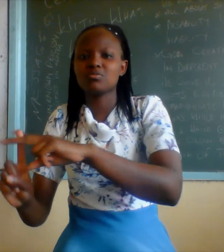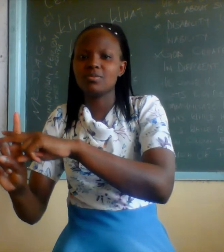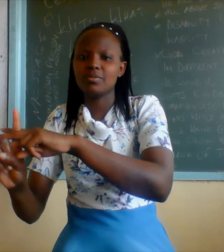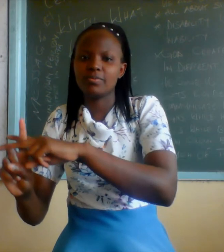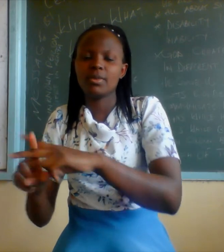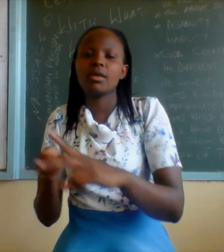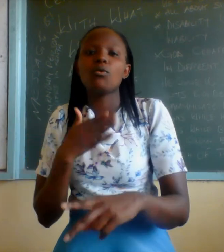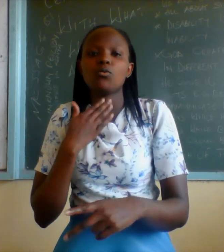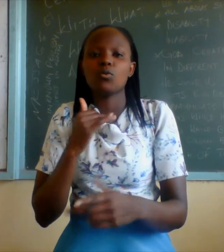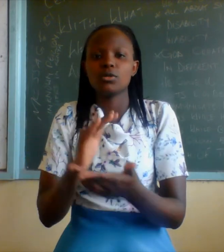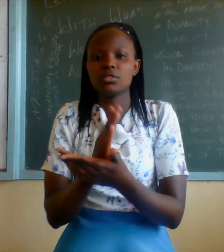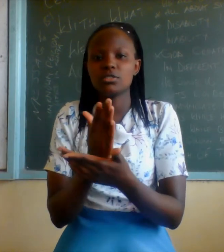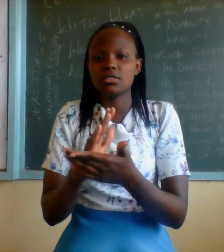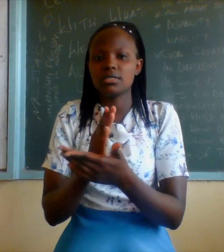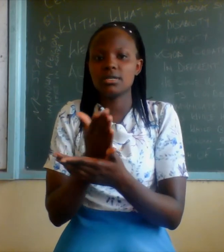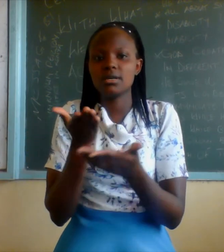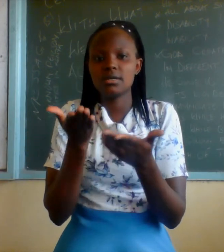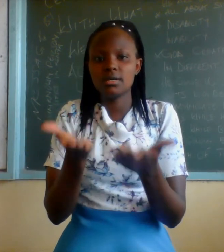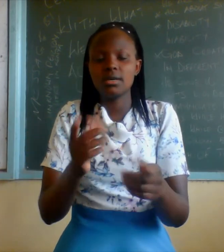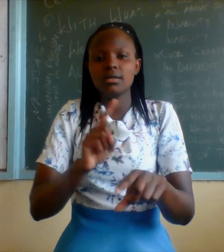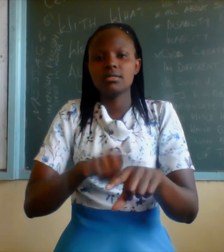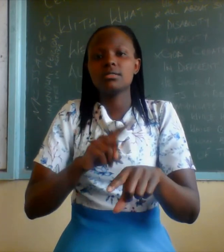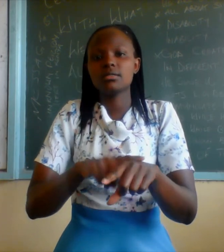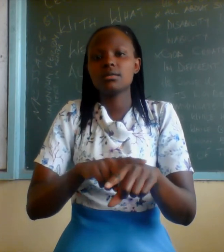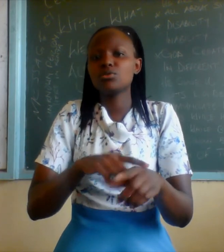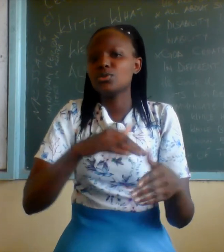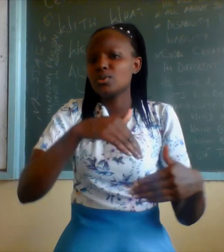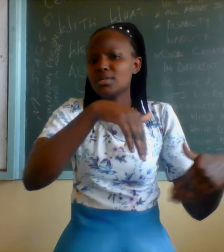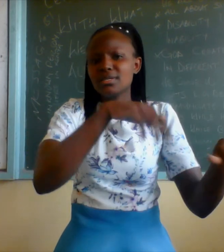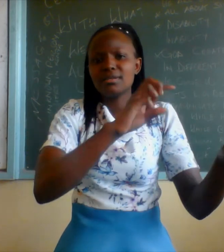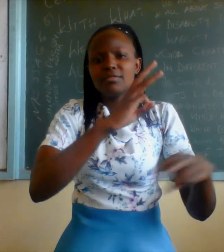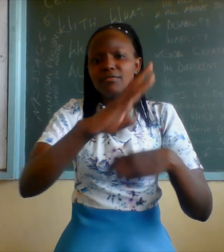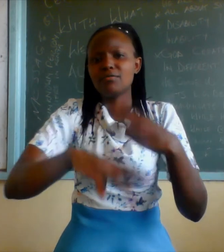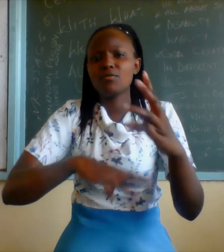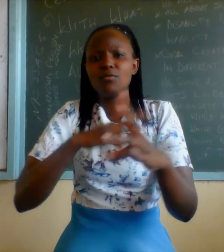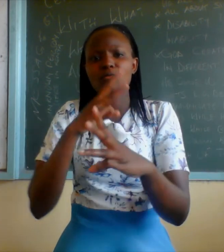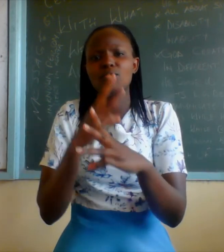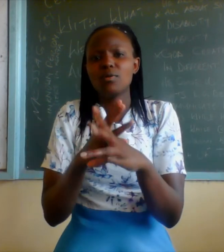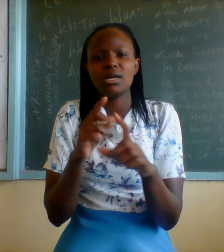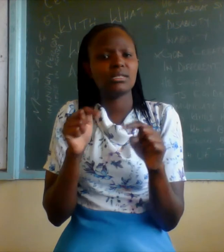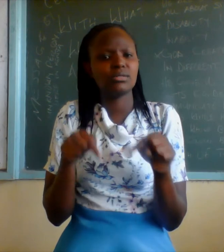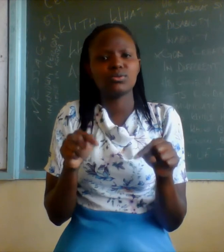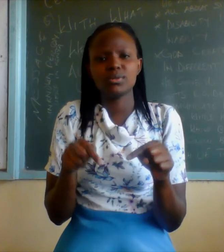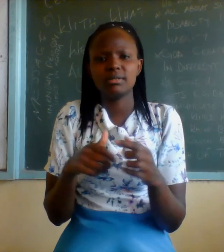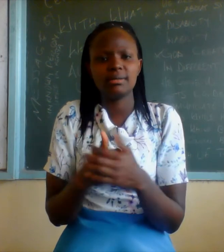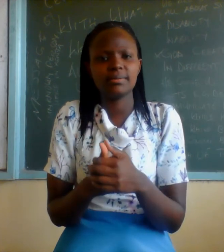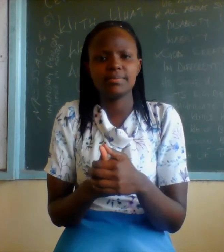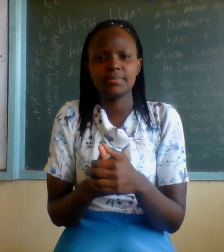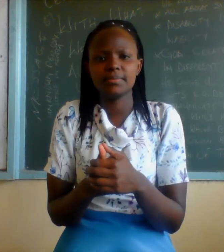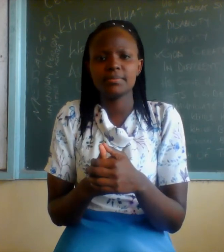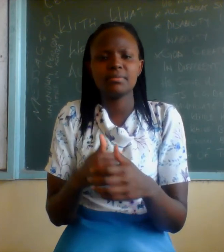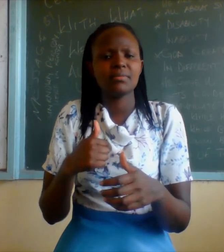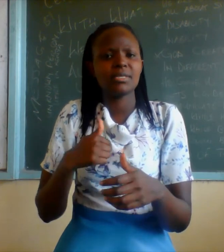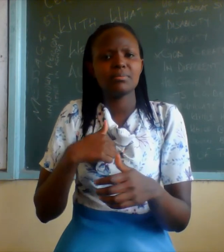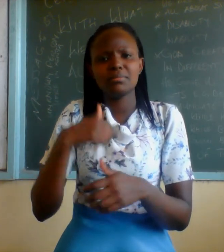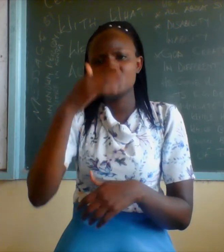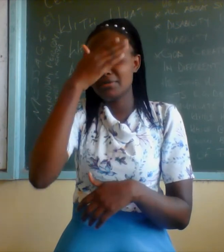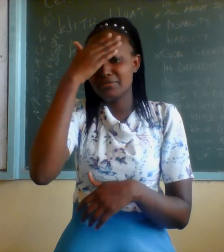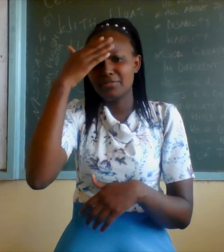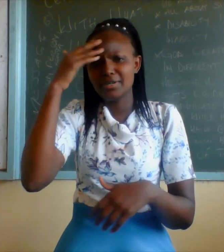here as I depart this unpredictable world today. I can't forget the good memories